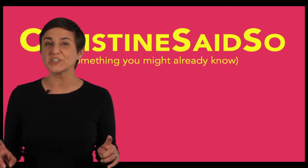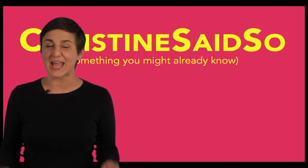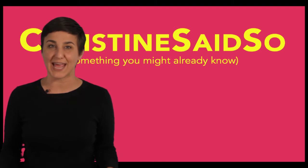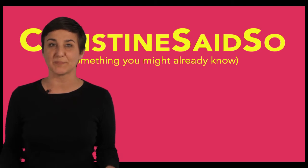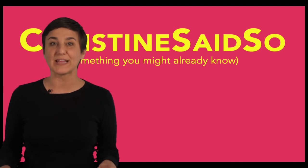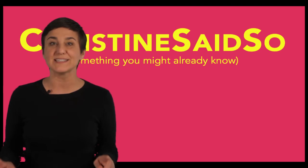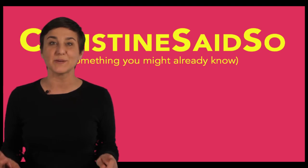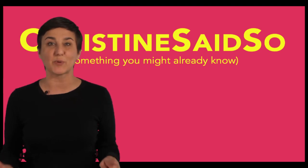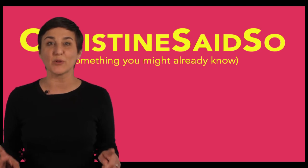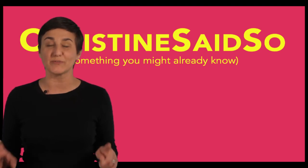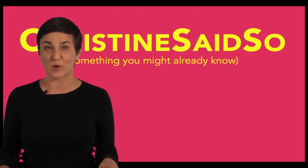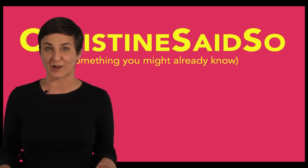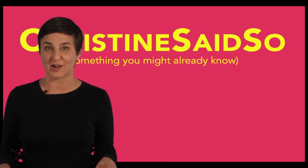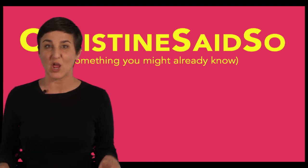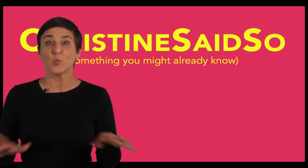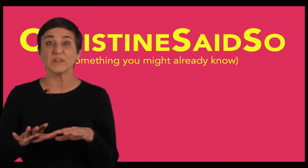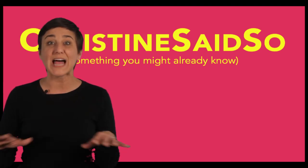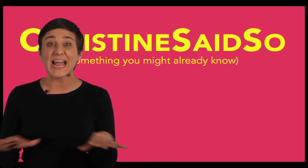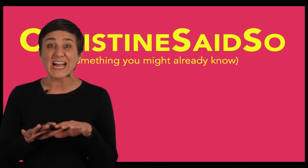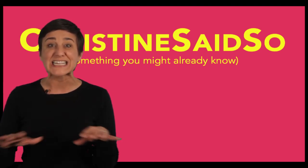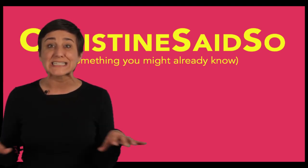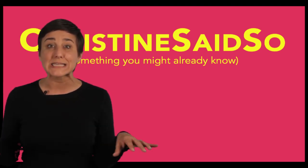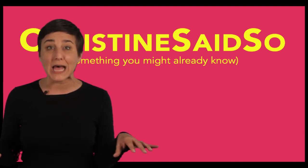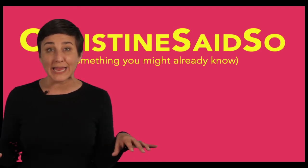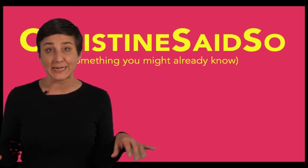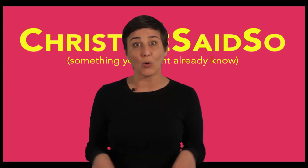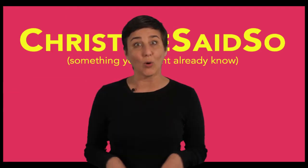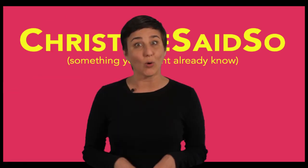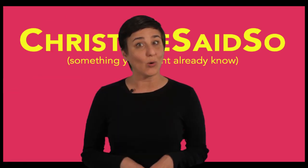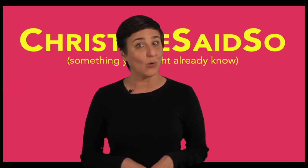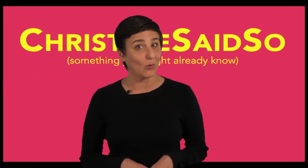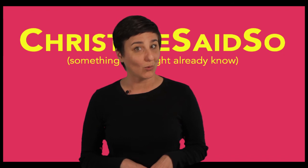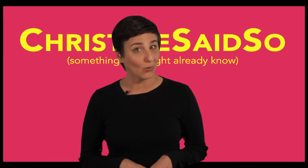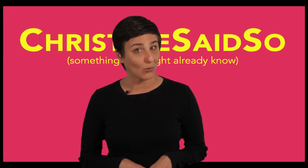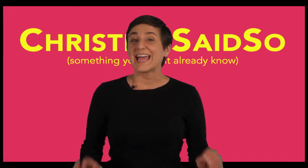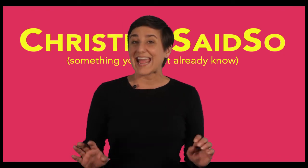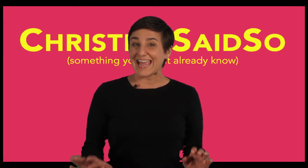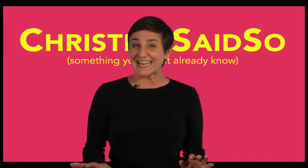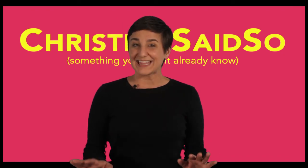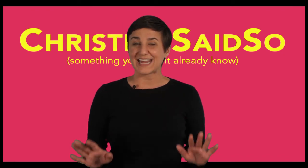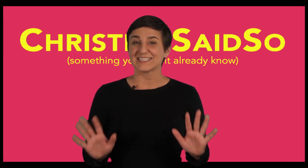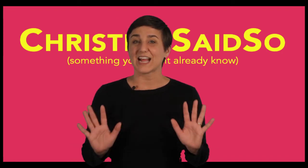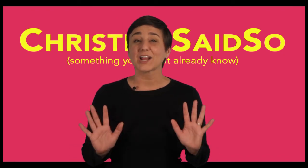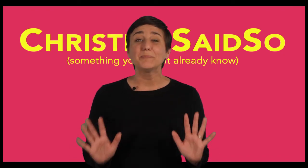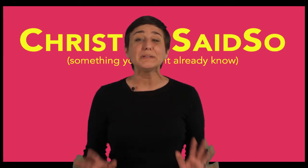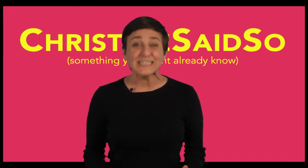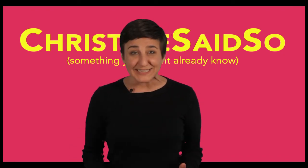egg placed in a bowl of water will lie on its side. An egg that is not completely